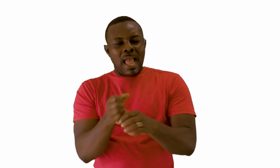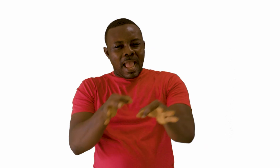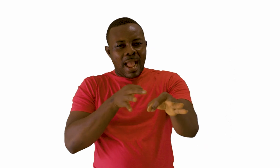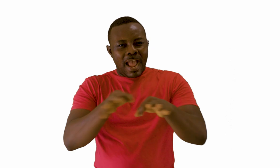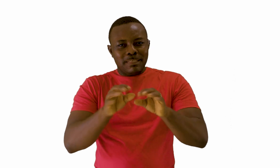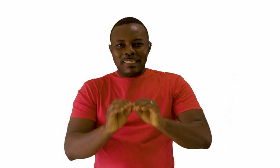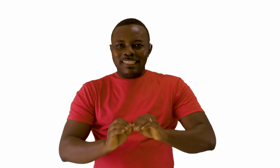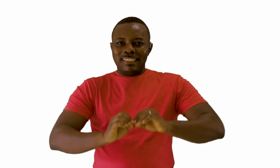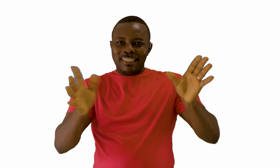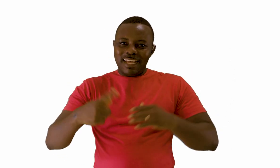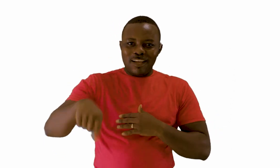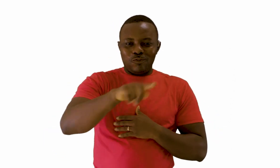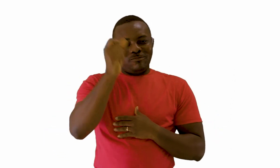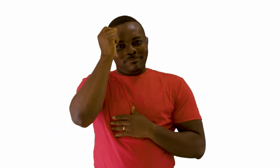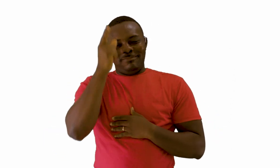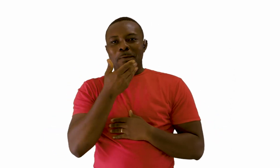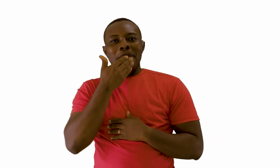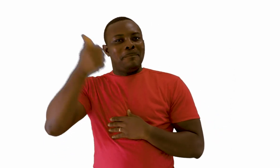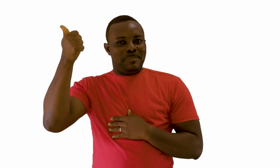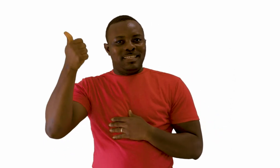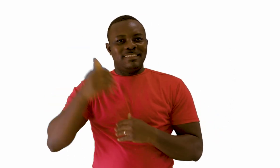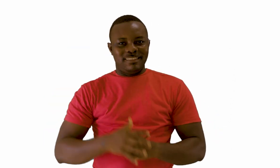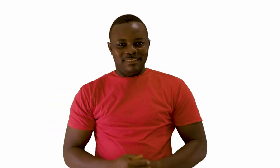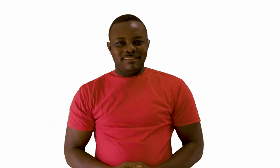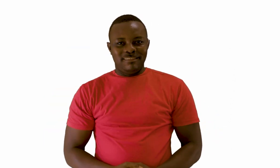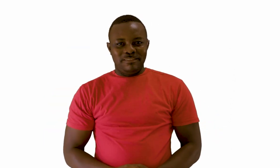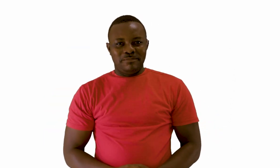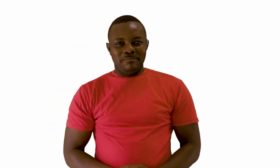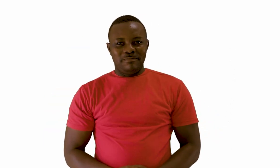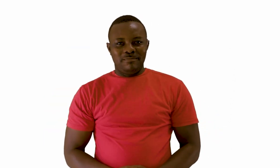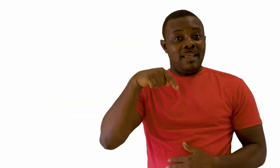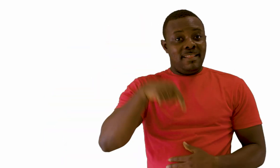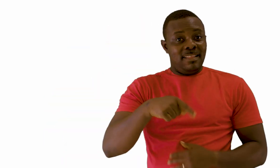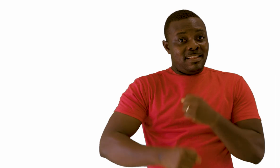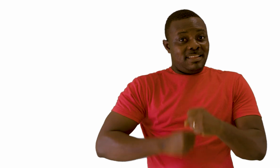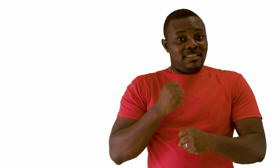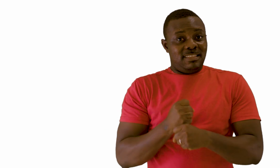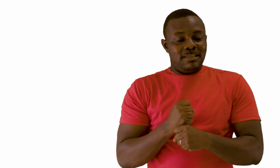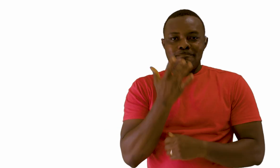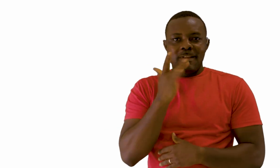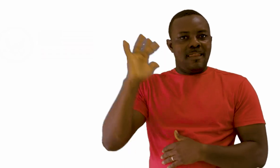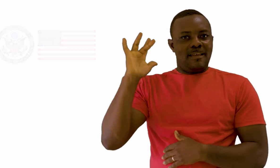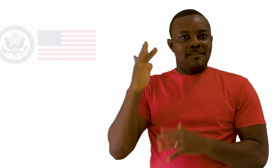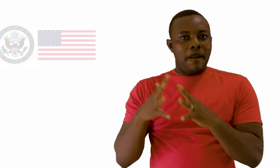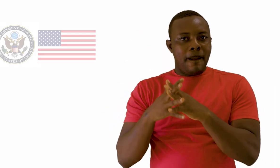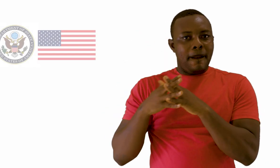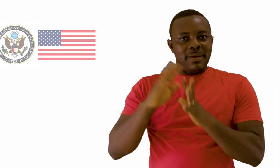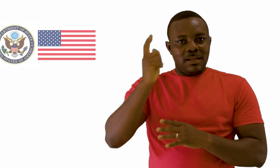this video to clearly explain this topic for all of you to best understand it. This year, we are very lucky because the United